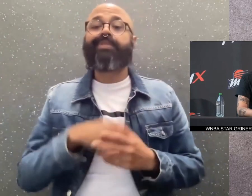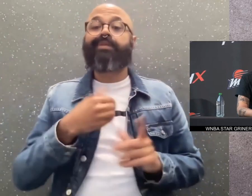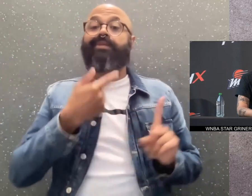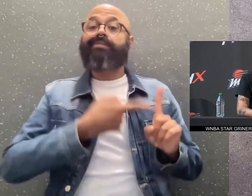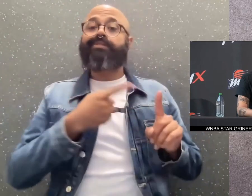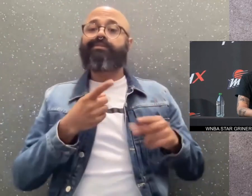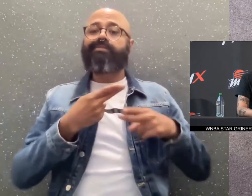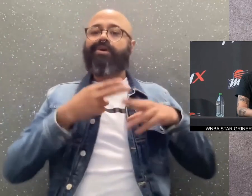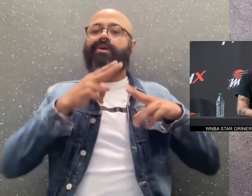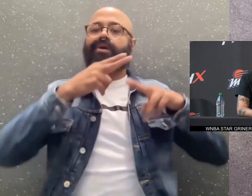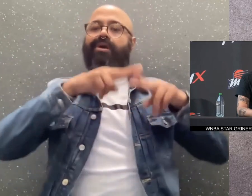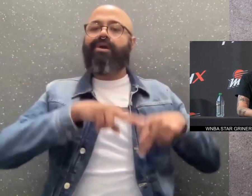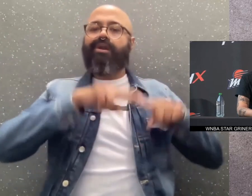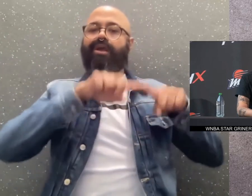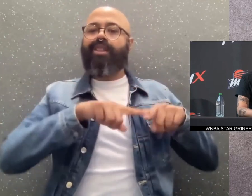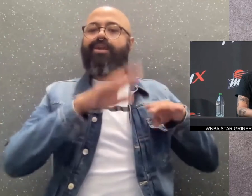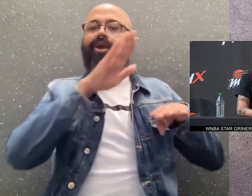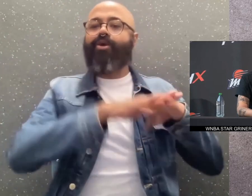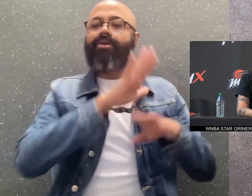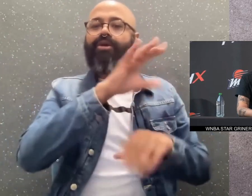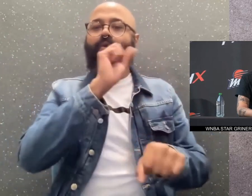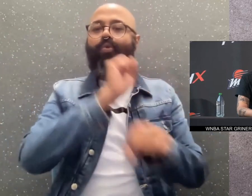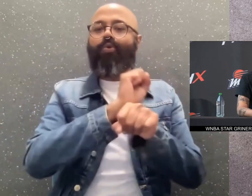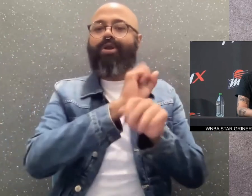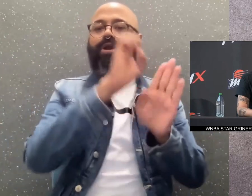and she relied on her work ethic to get through it.